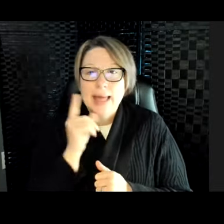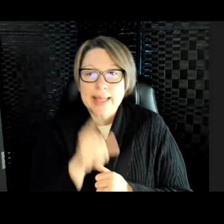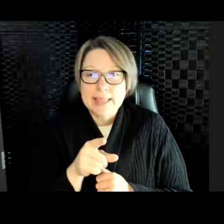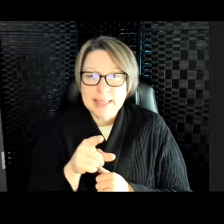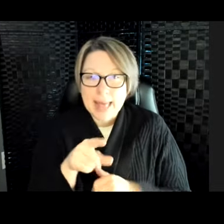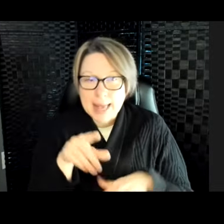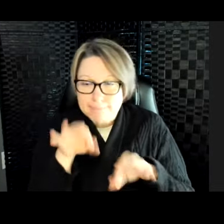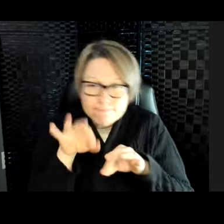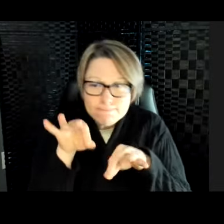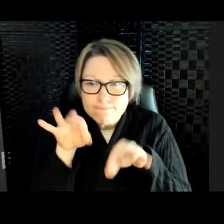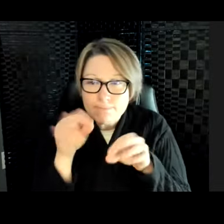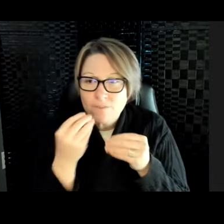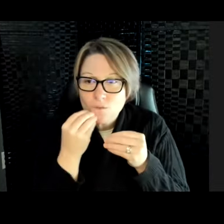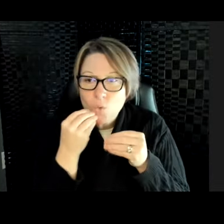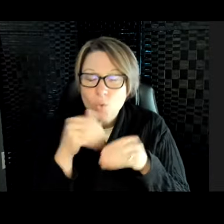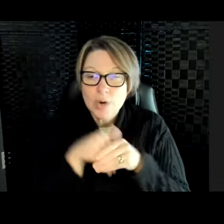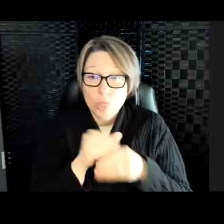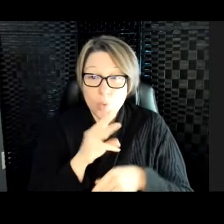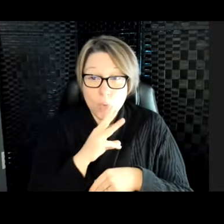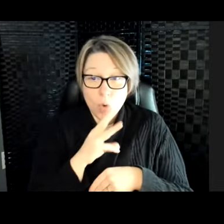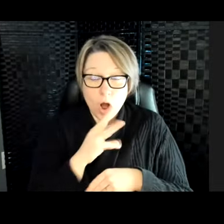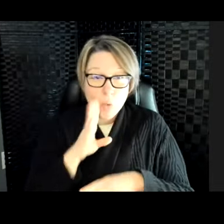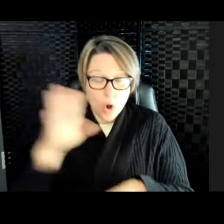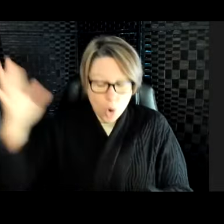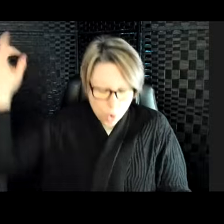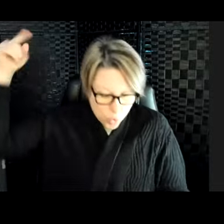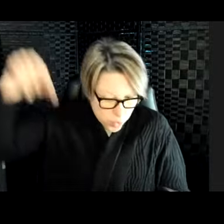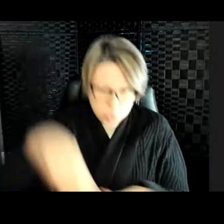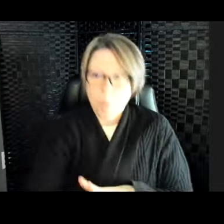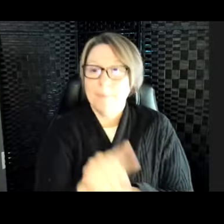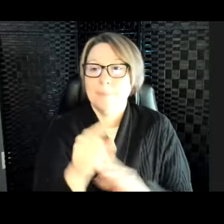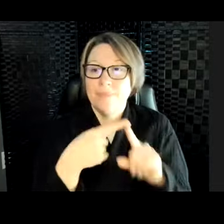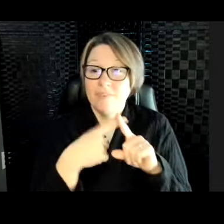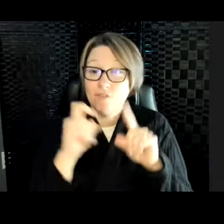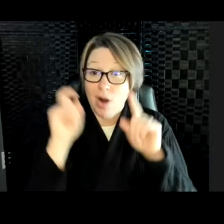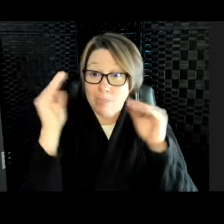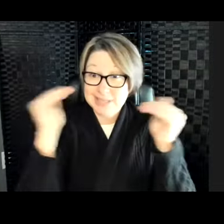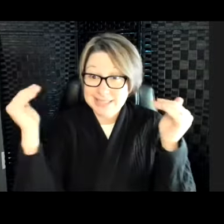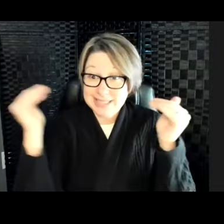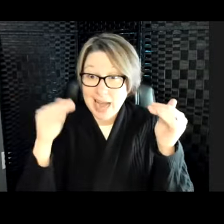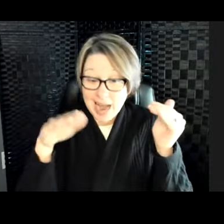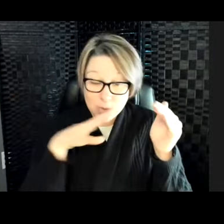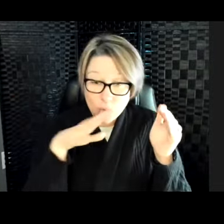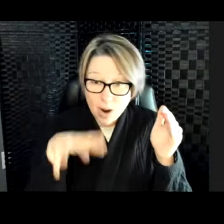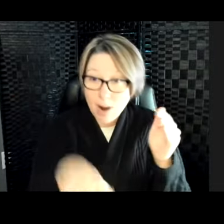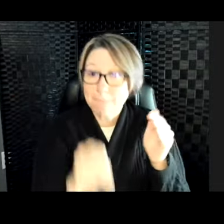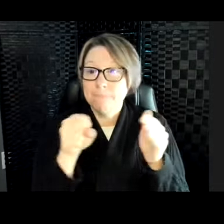swoop down from the sky and catch fish for their food. Now, they